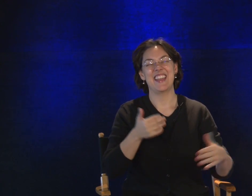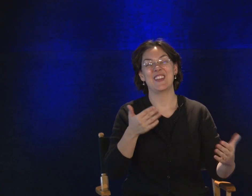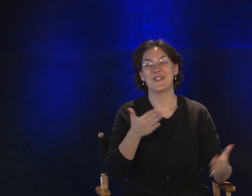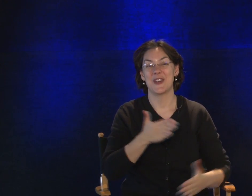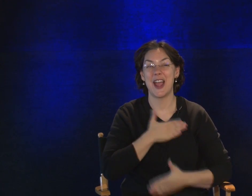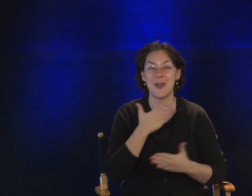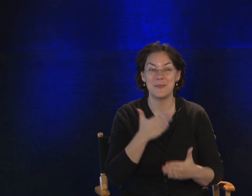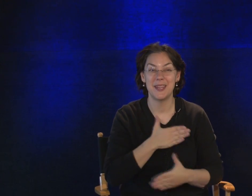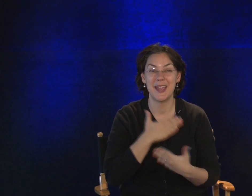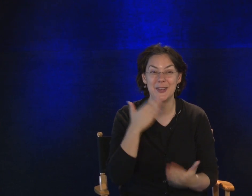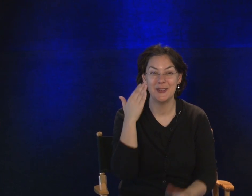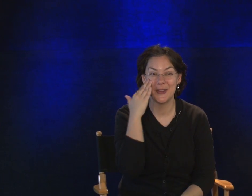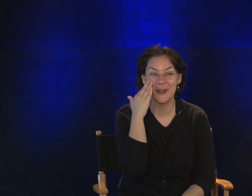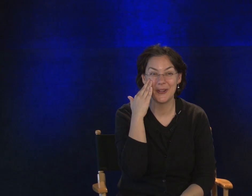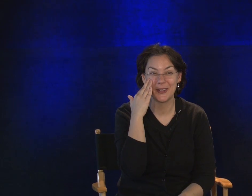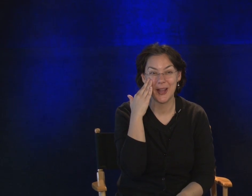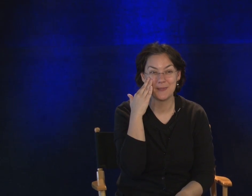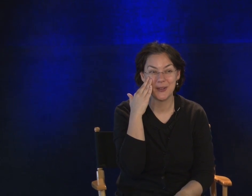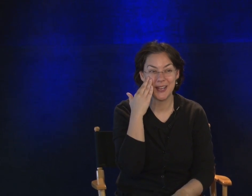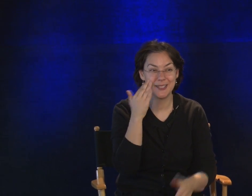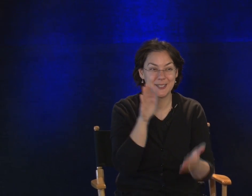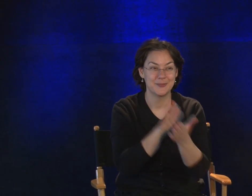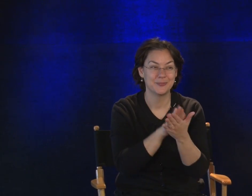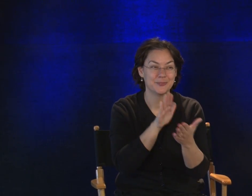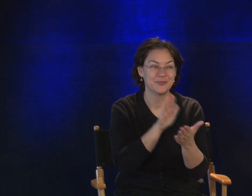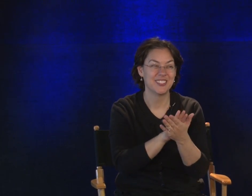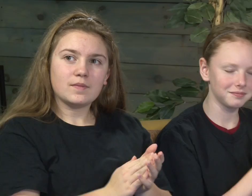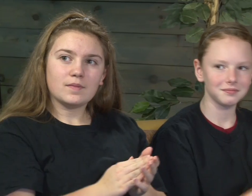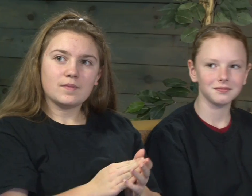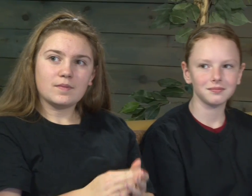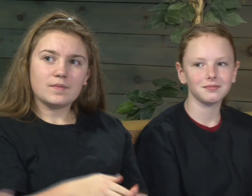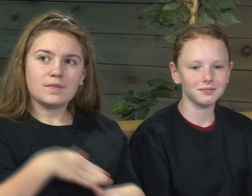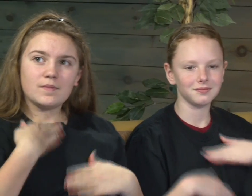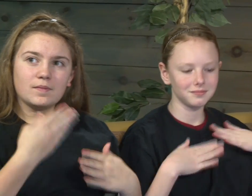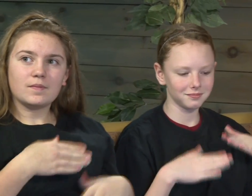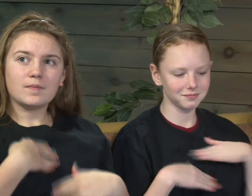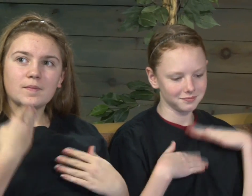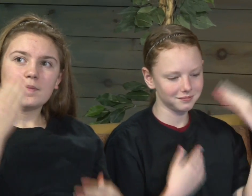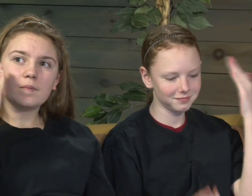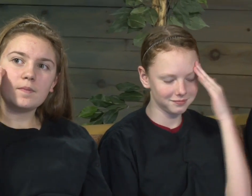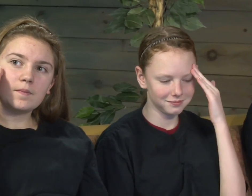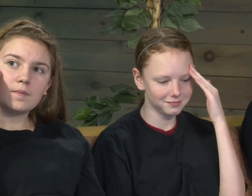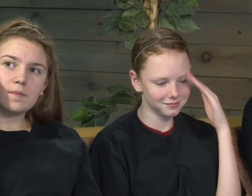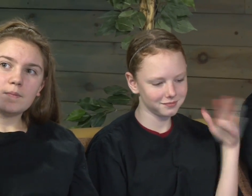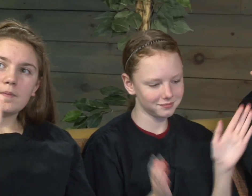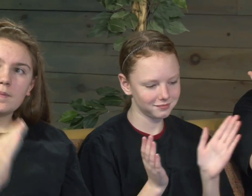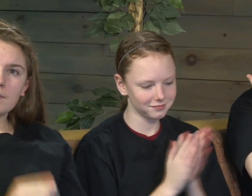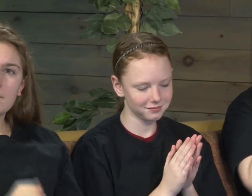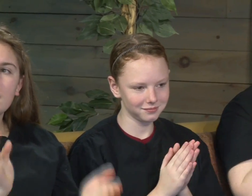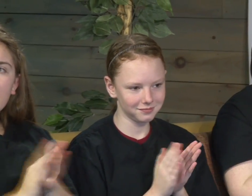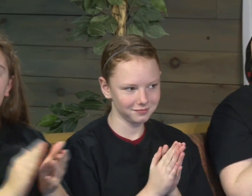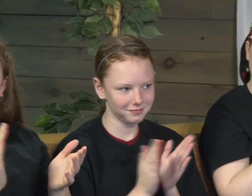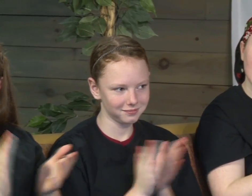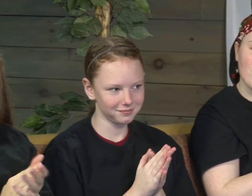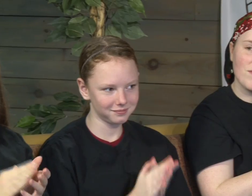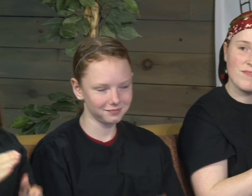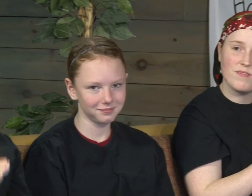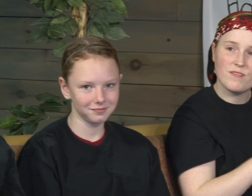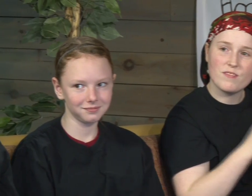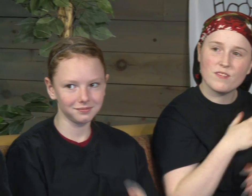If you're happy and you know it, clap your hands. If you're happy and you know it, clap your hands. If you're